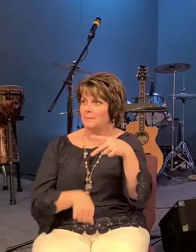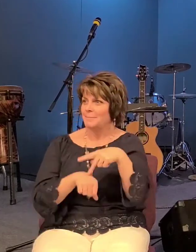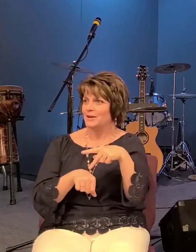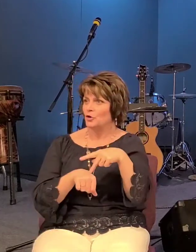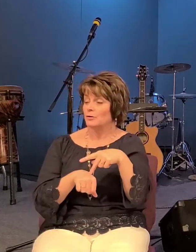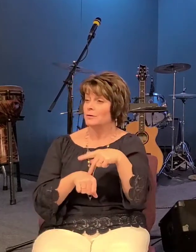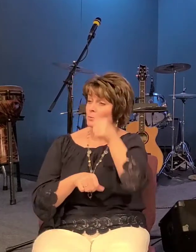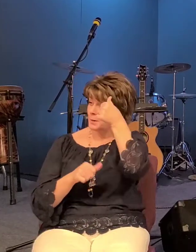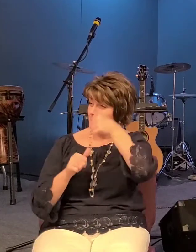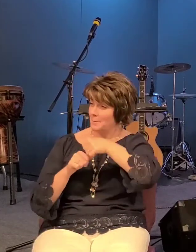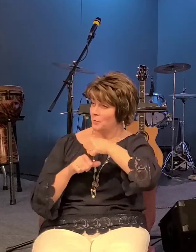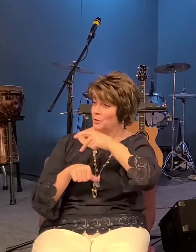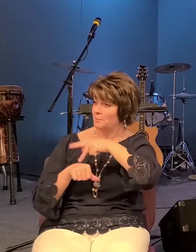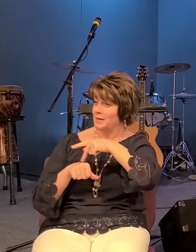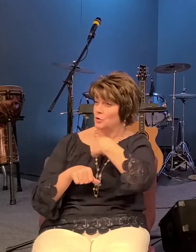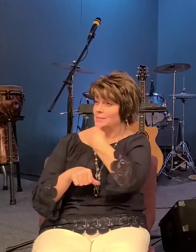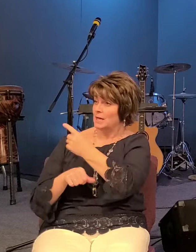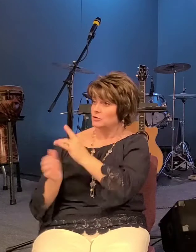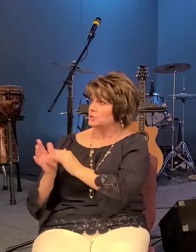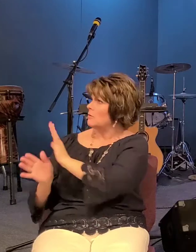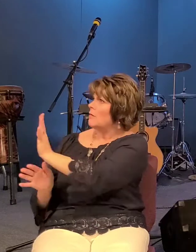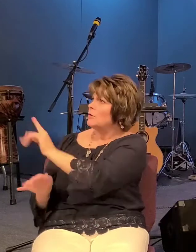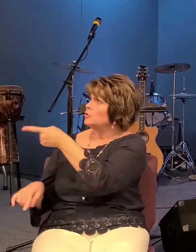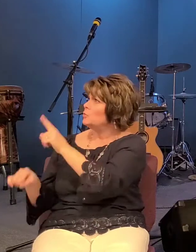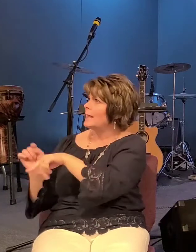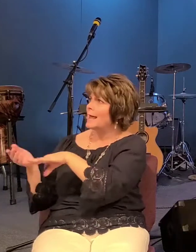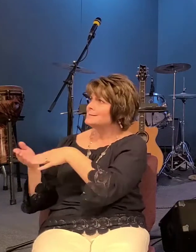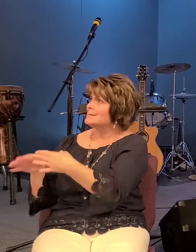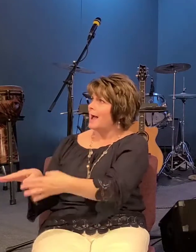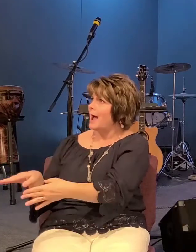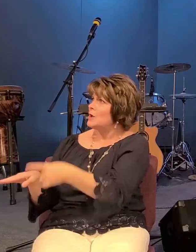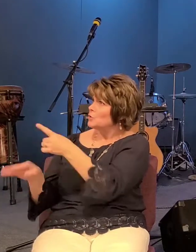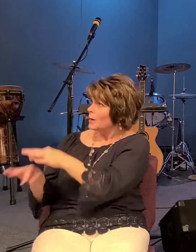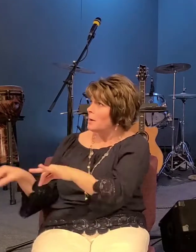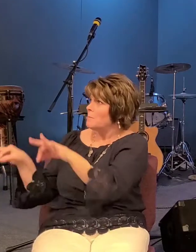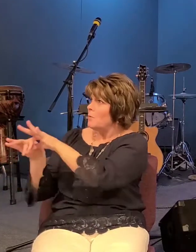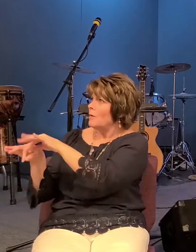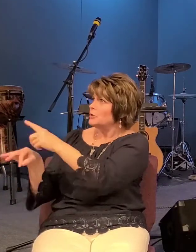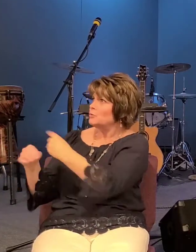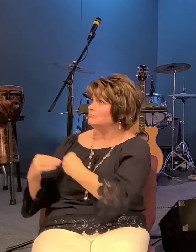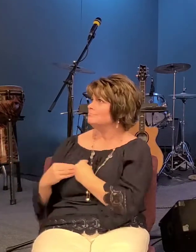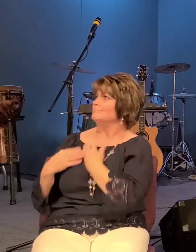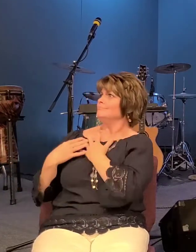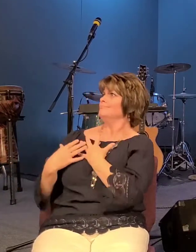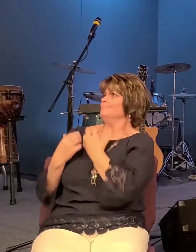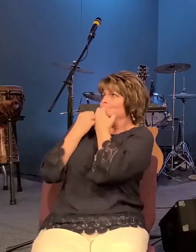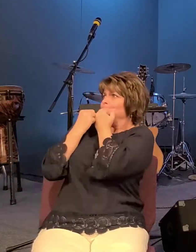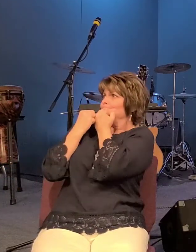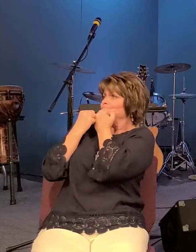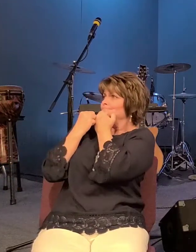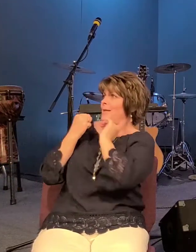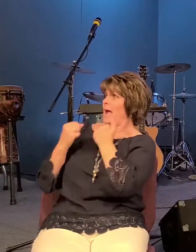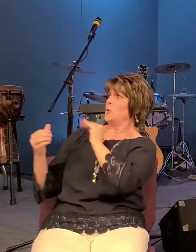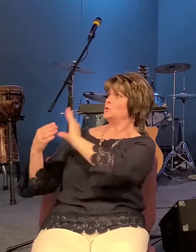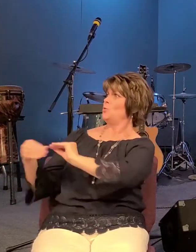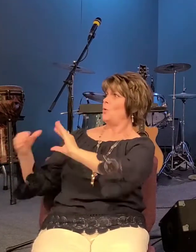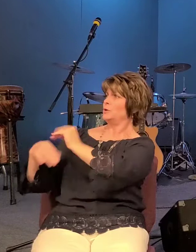important you're you're too meaningful to our story you can't die